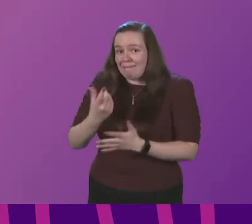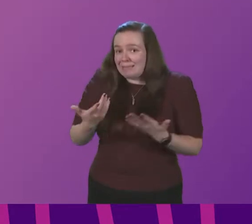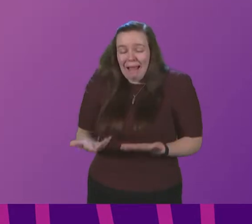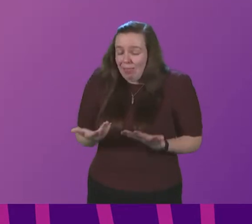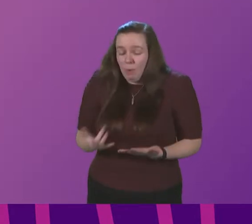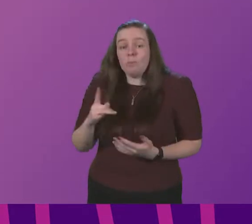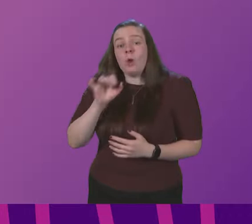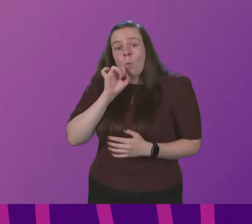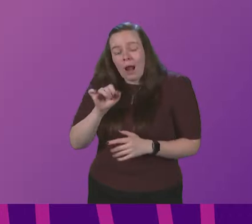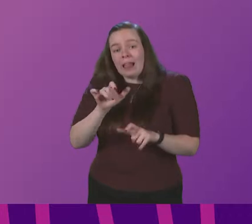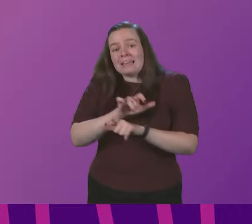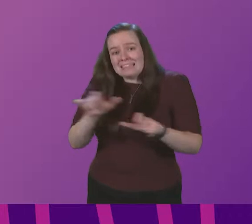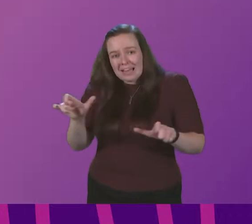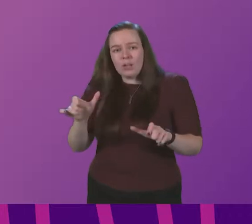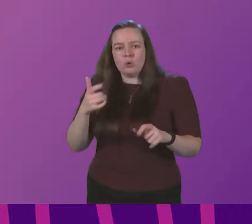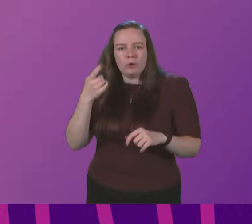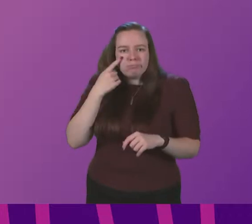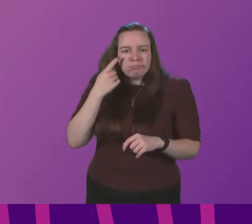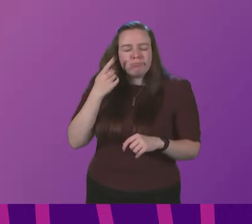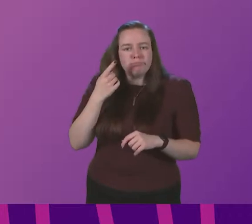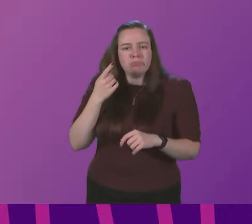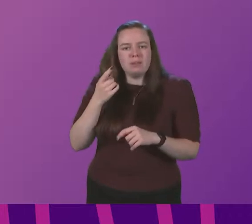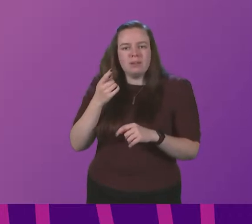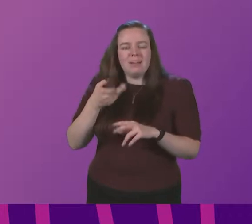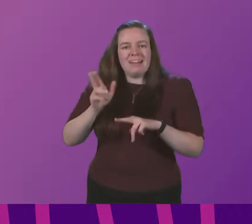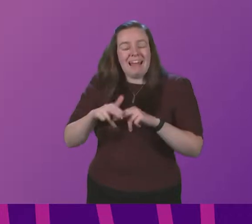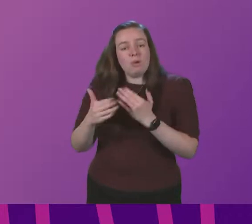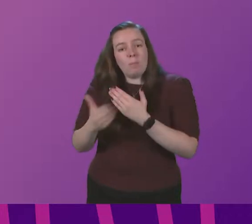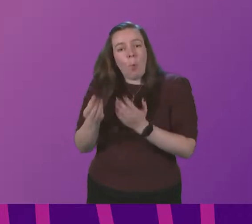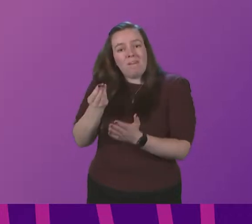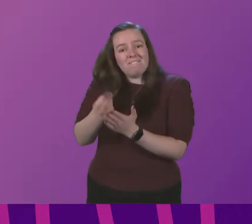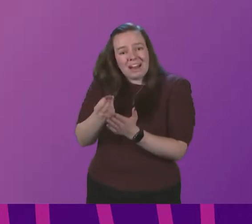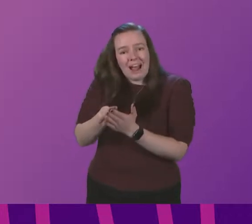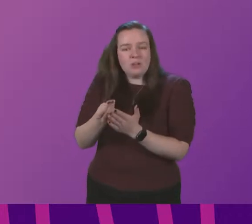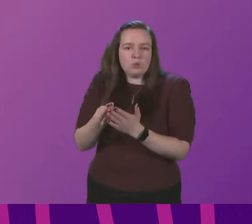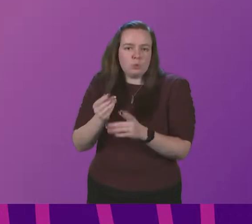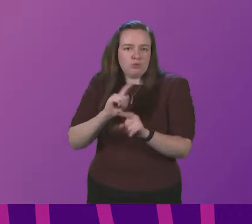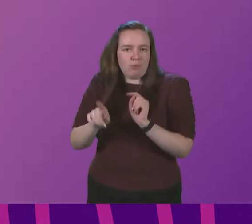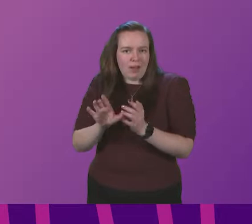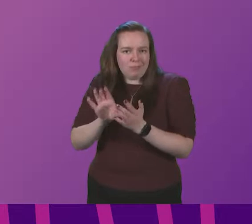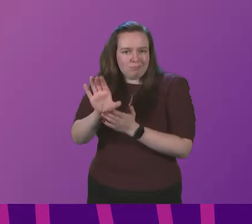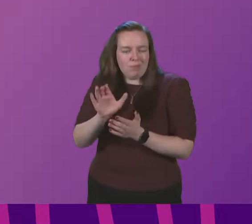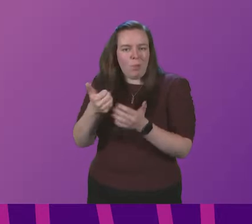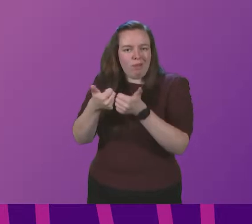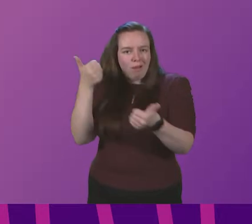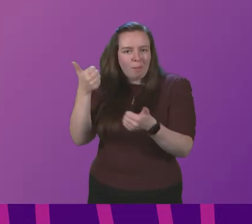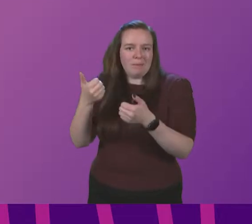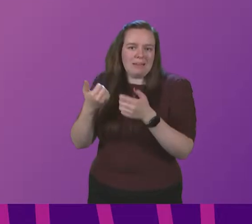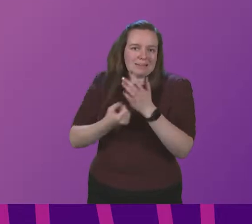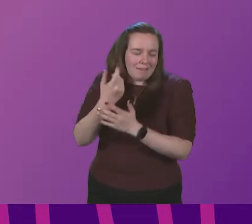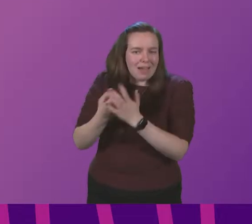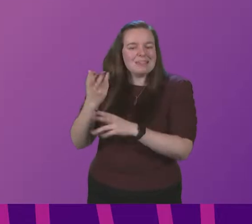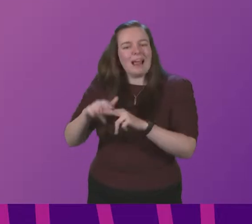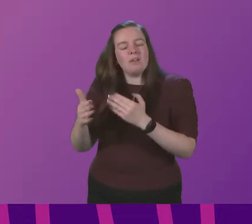we will continue to look particularly if we have more financial well with all to compensate companies and events whether there is more